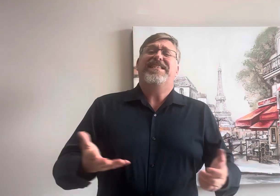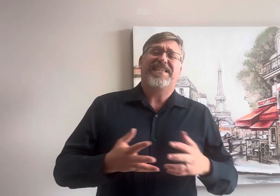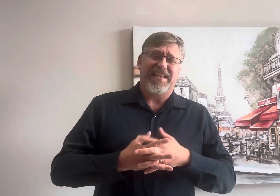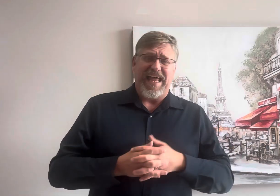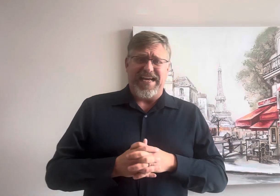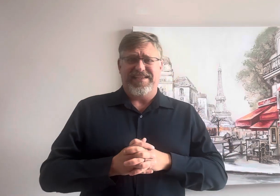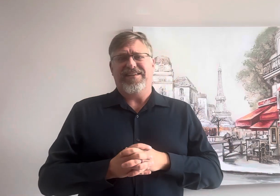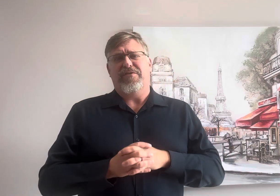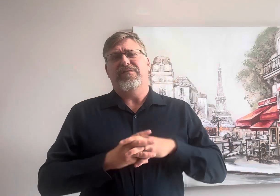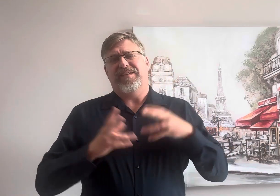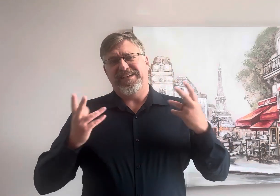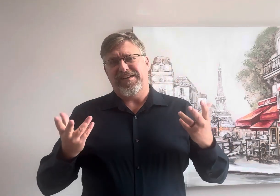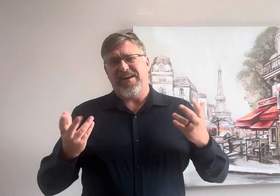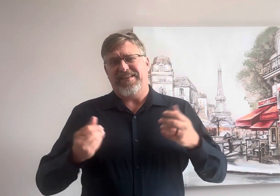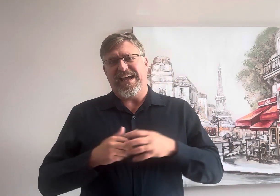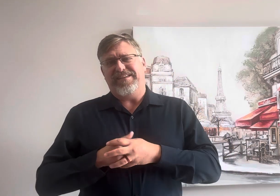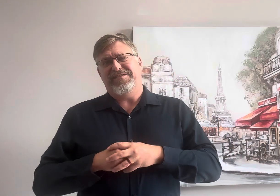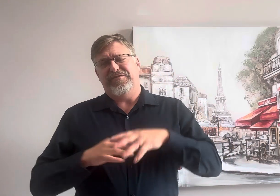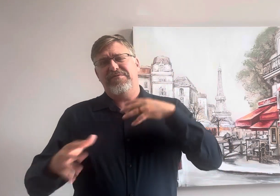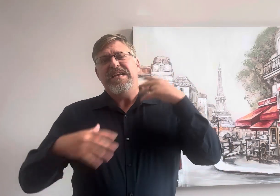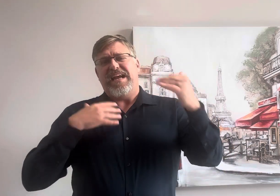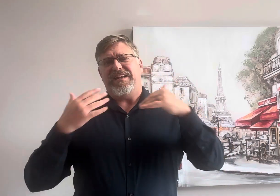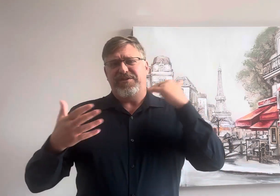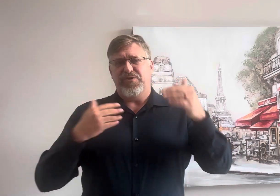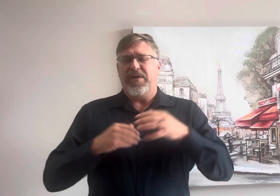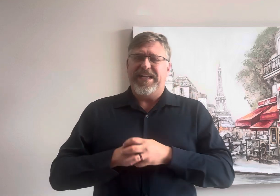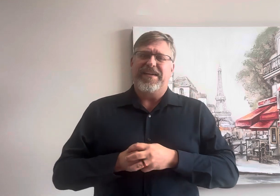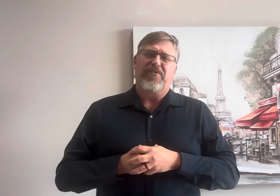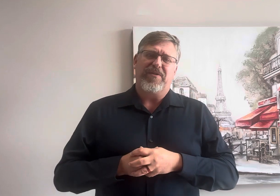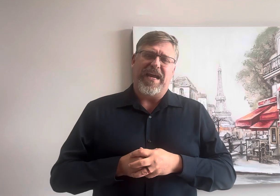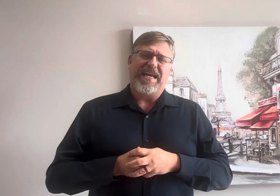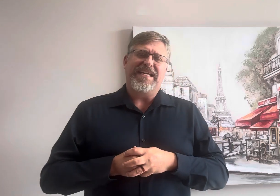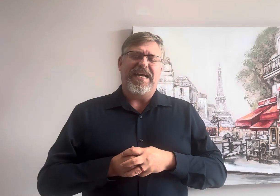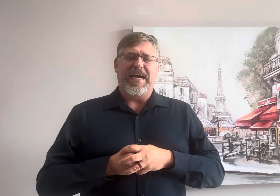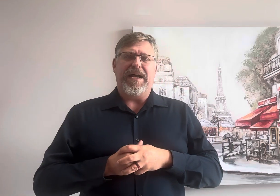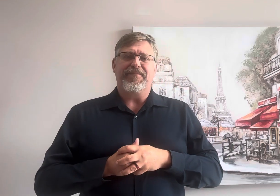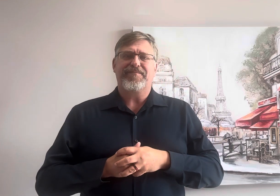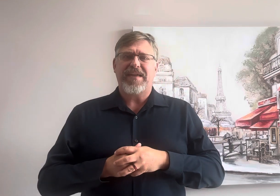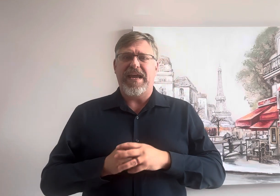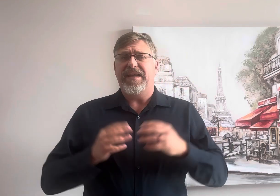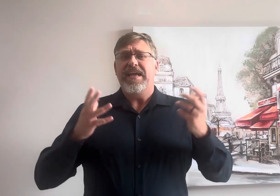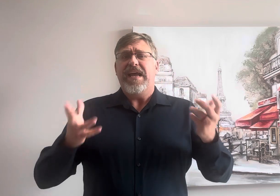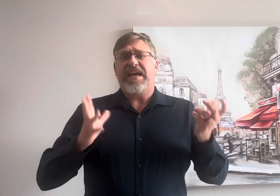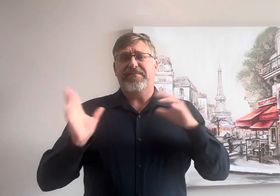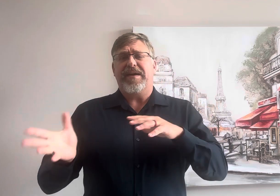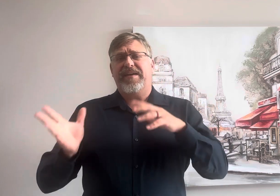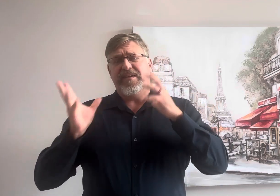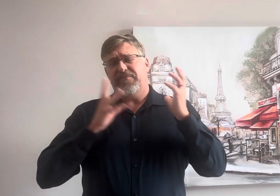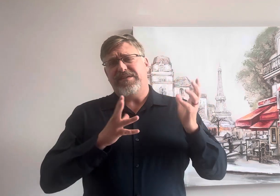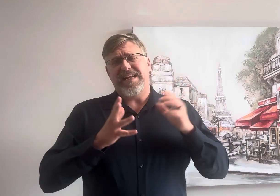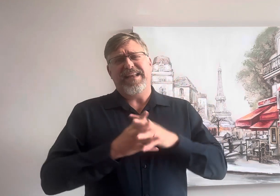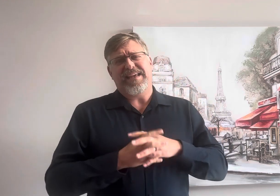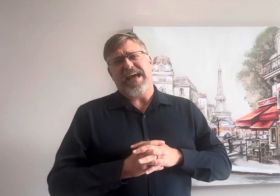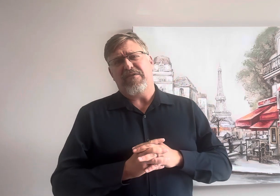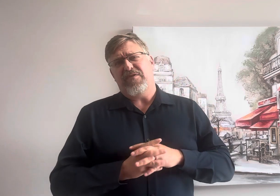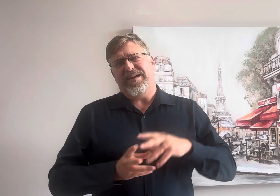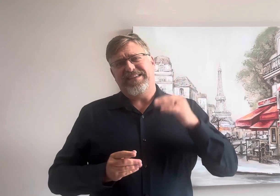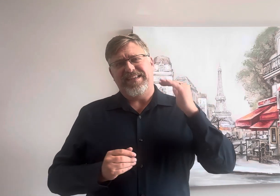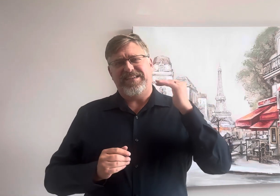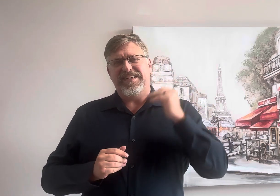is a classic hopefully you got that too and enjoyed it okay um and ex mechina the reason i like that one is just